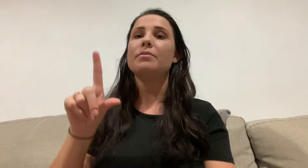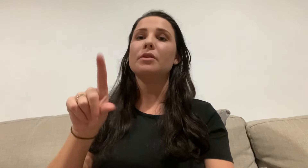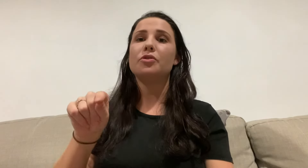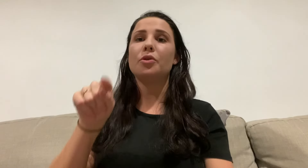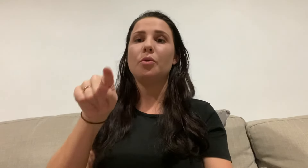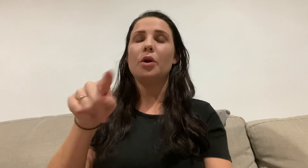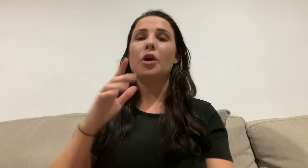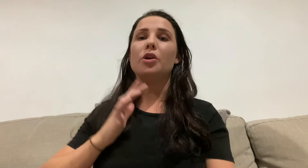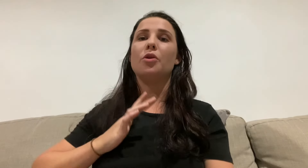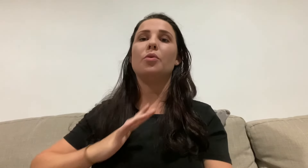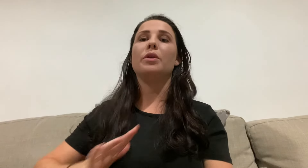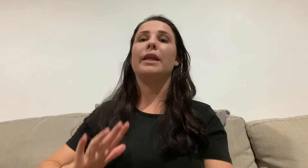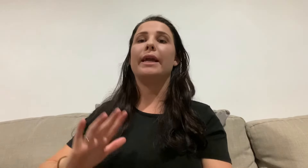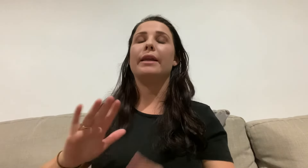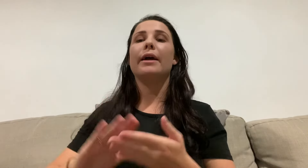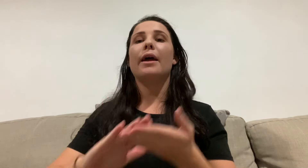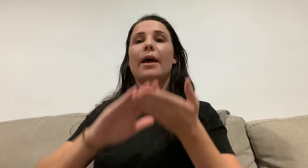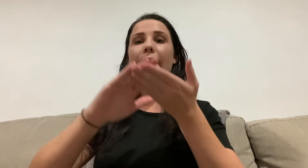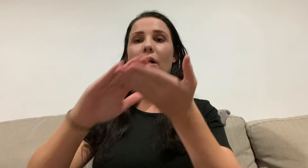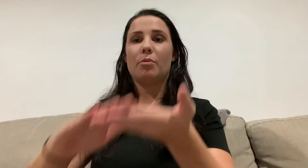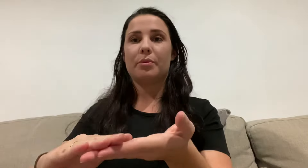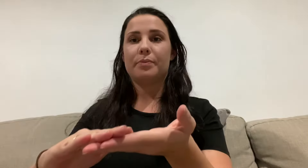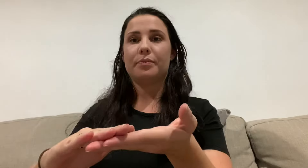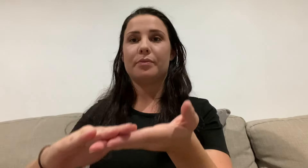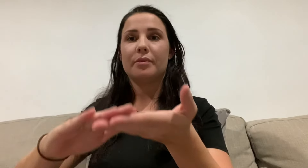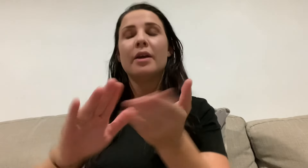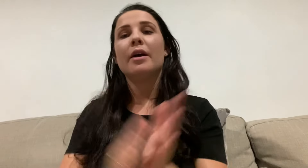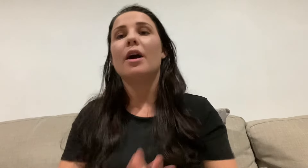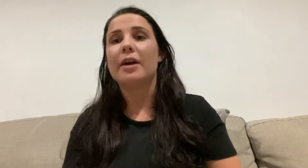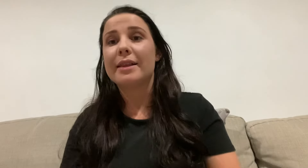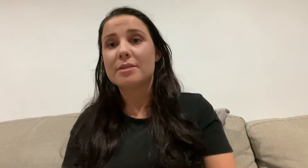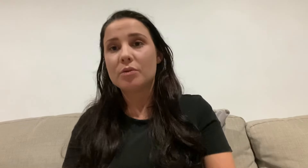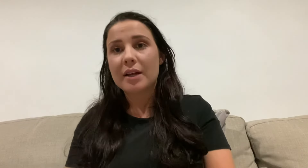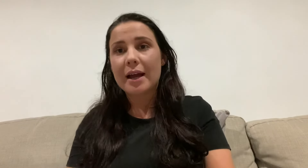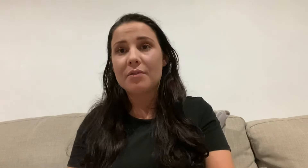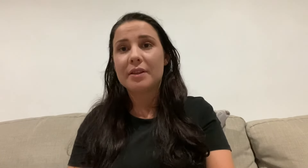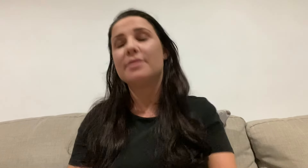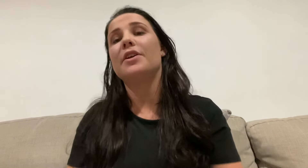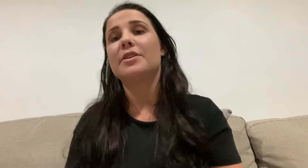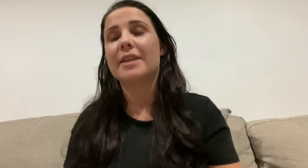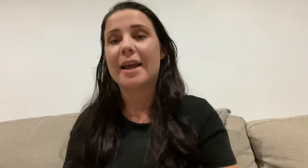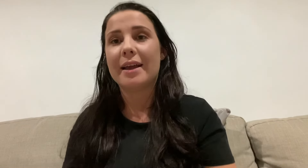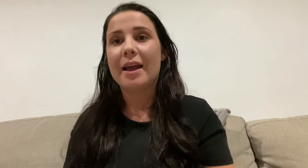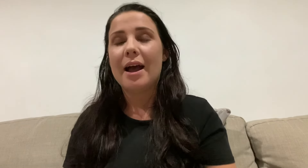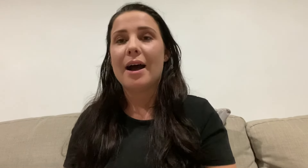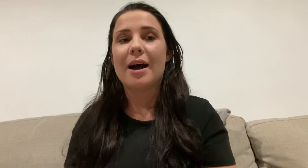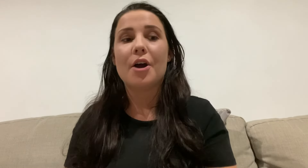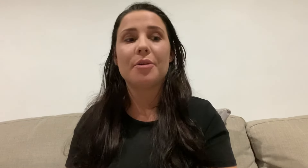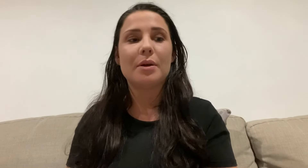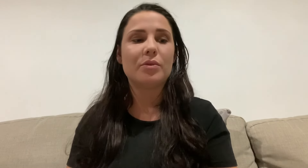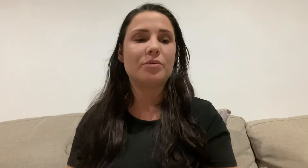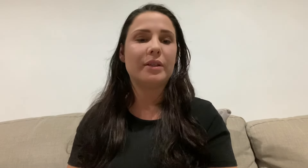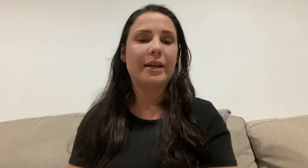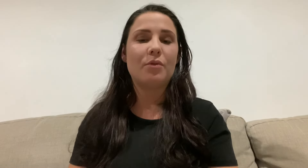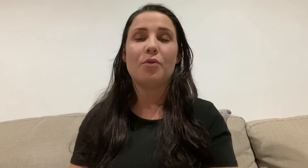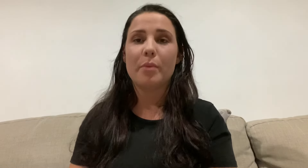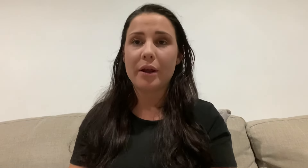Do you need help? All right. That's all I had for this video today. Uh, I hope that was really informative.